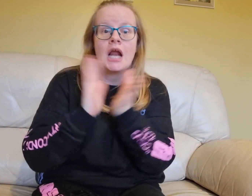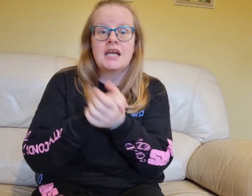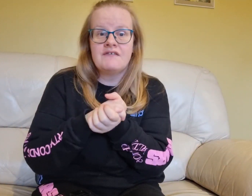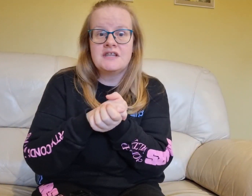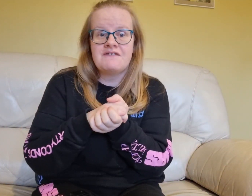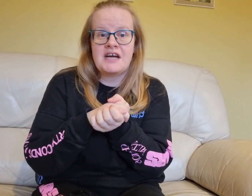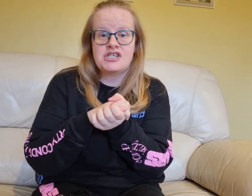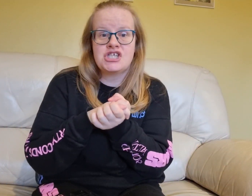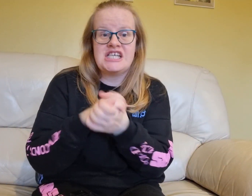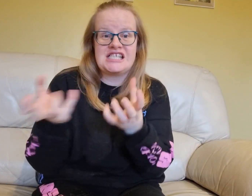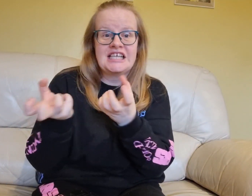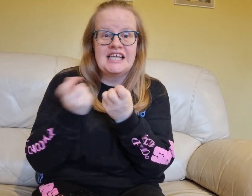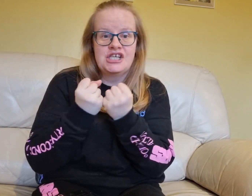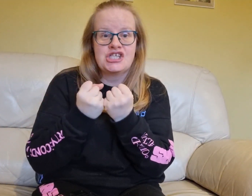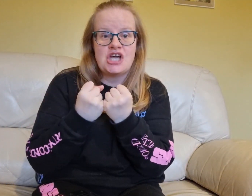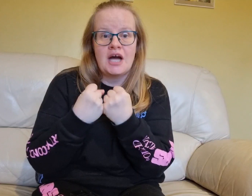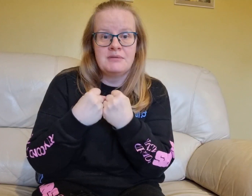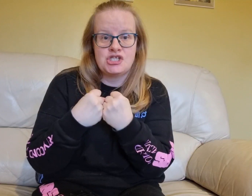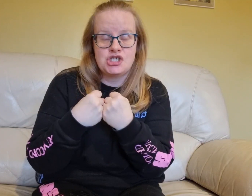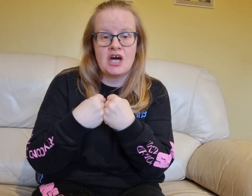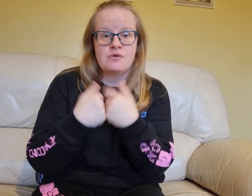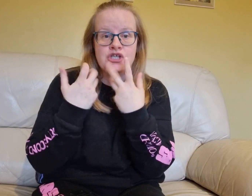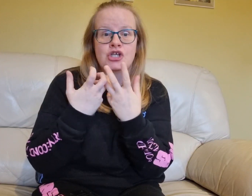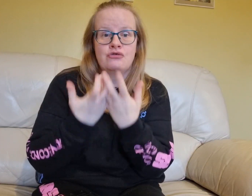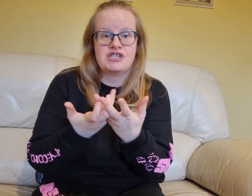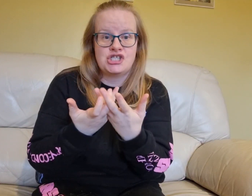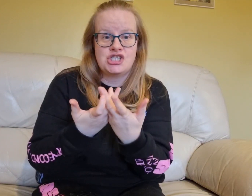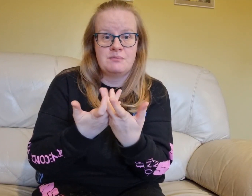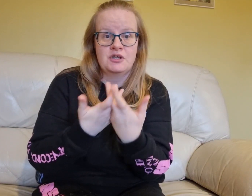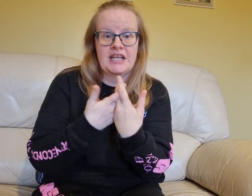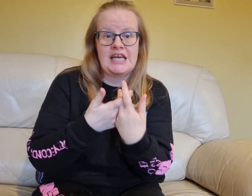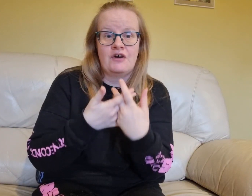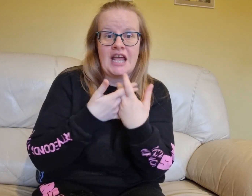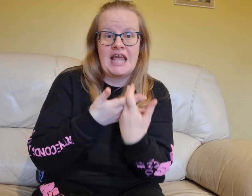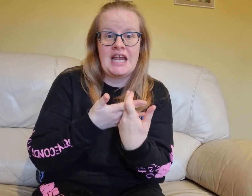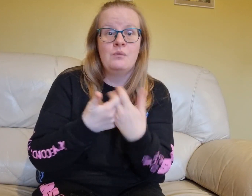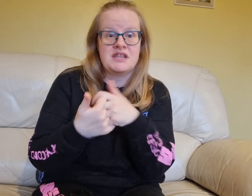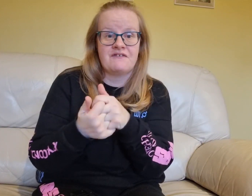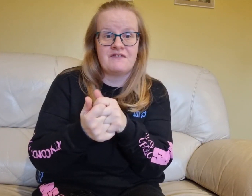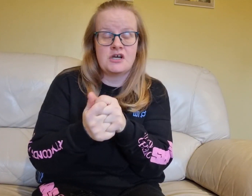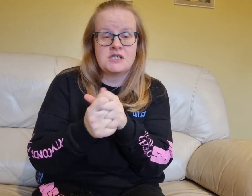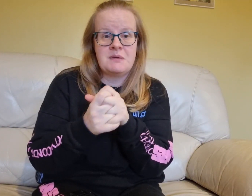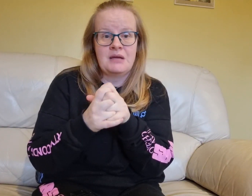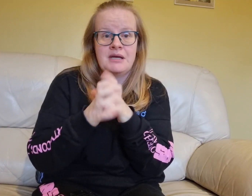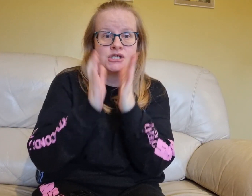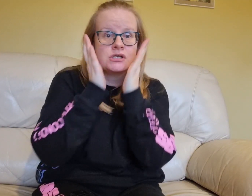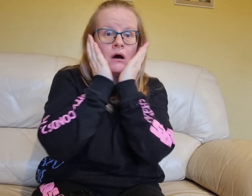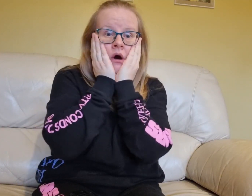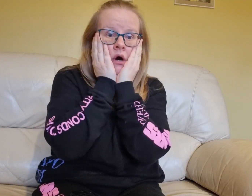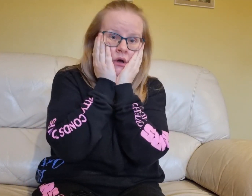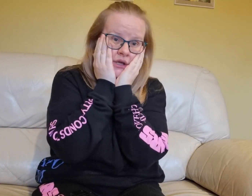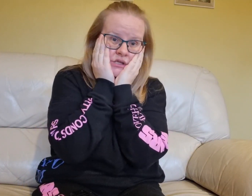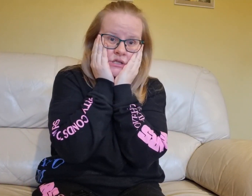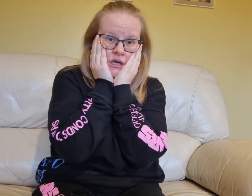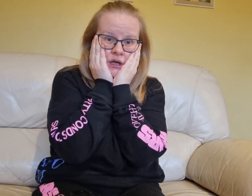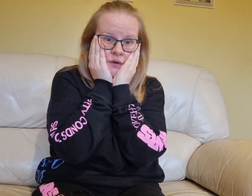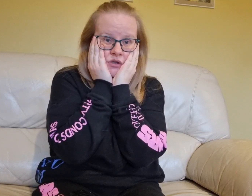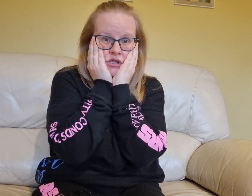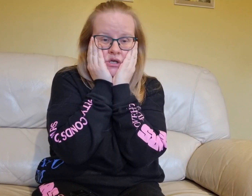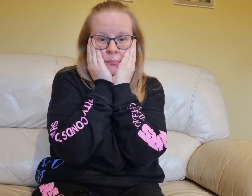loving the fact that it's linked the Timeless Child and the Chris Chibnall era in with the Flux being mentioned, oh that scene I was just in